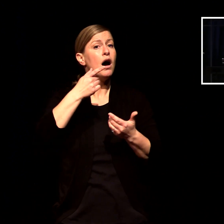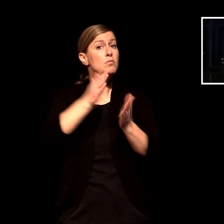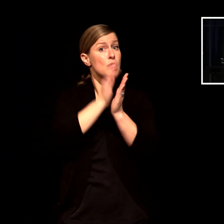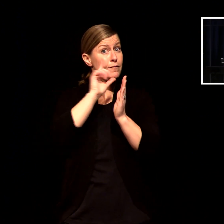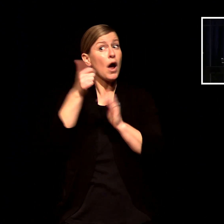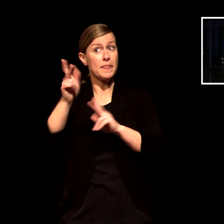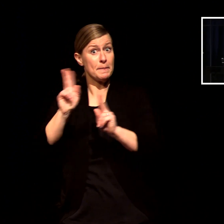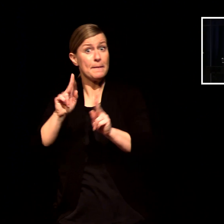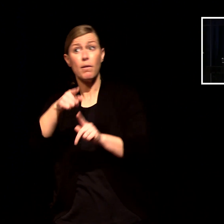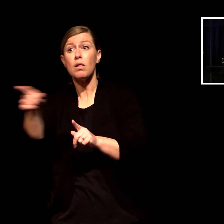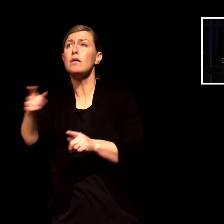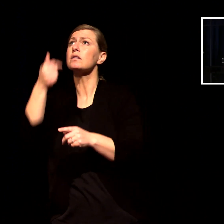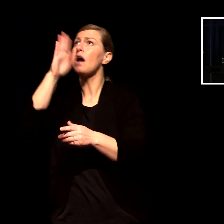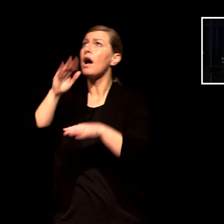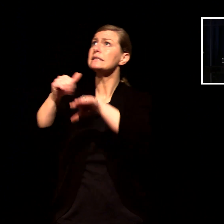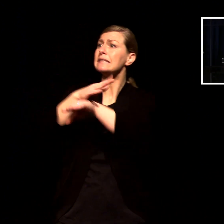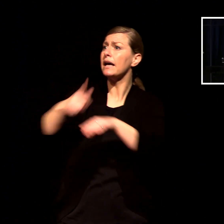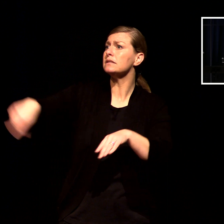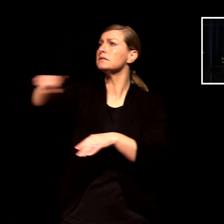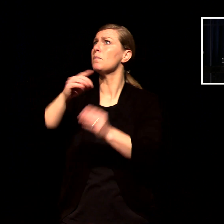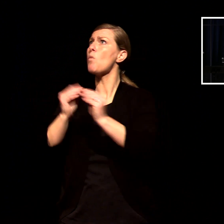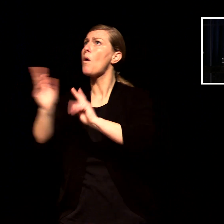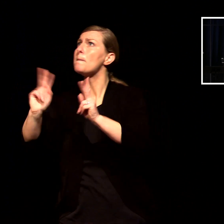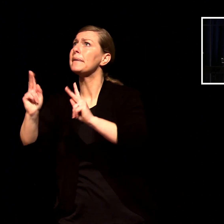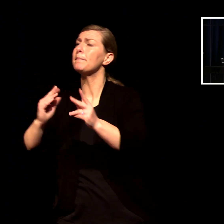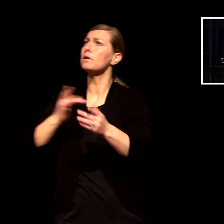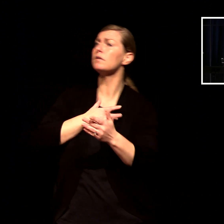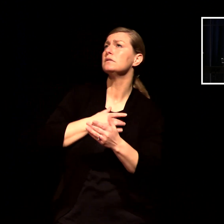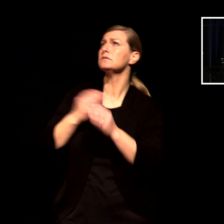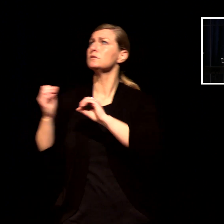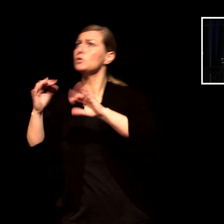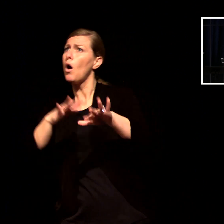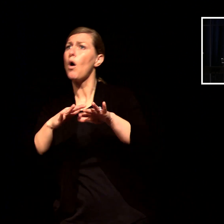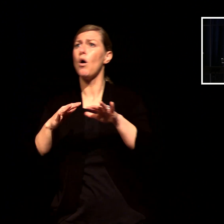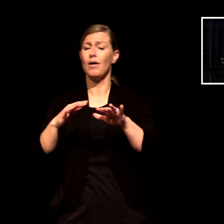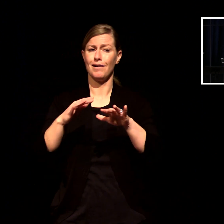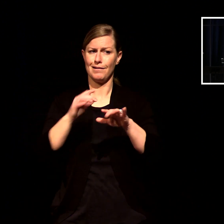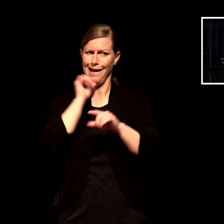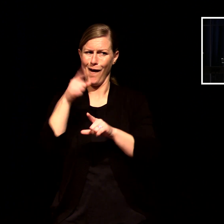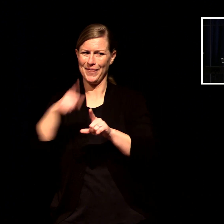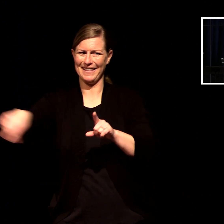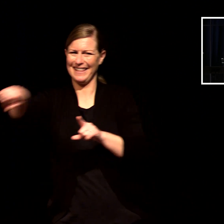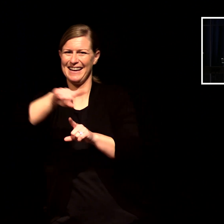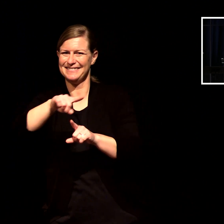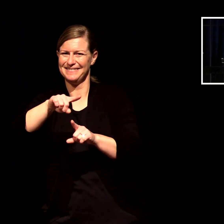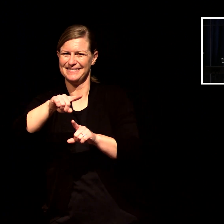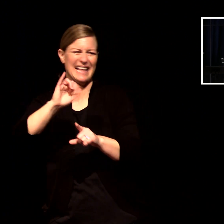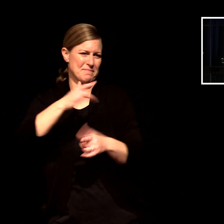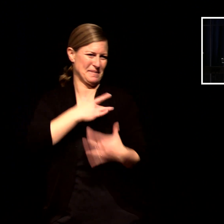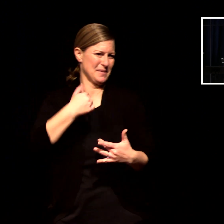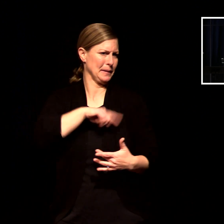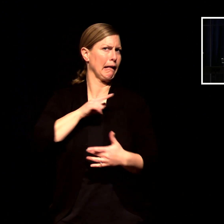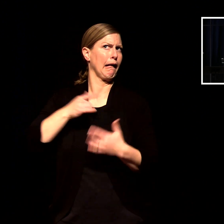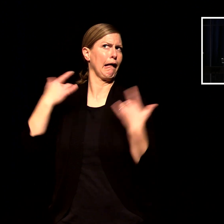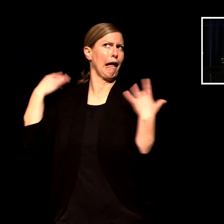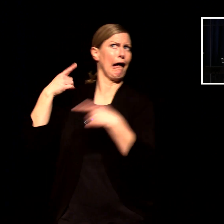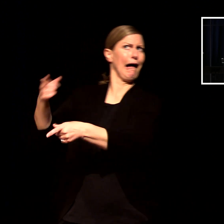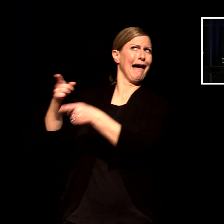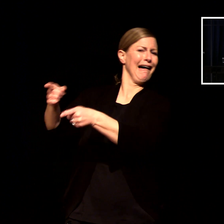do and we should do that and so don't just be like okay god i'm good but there's a lot of other people out there that could go pray and ask god